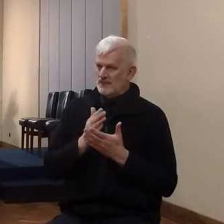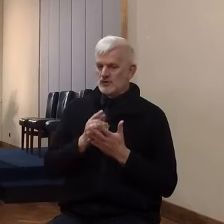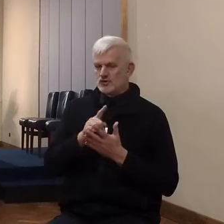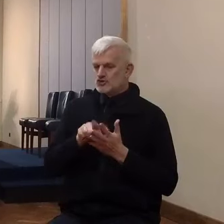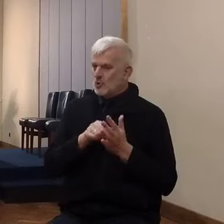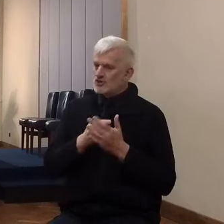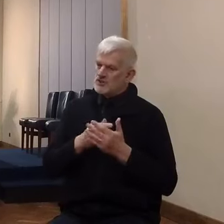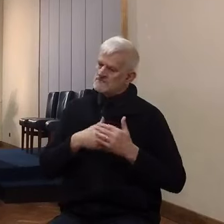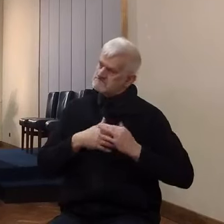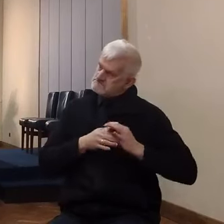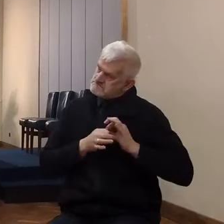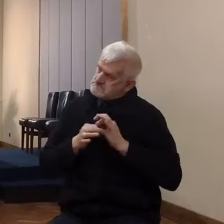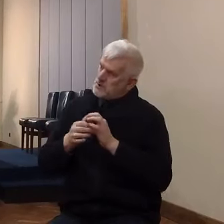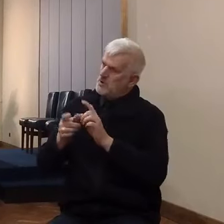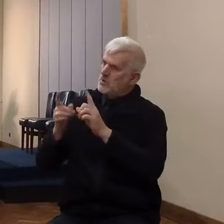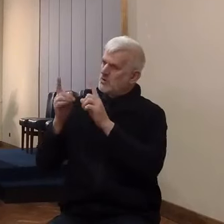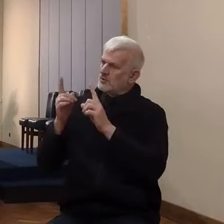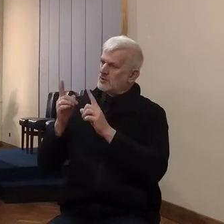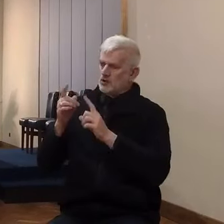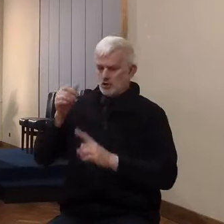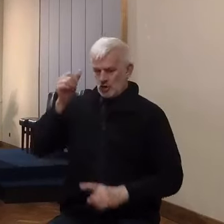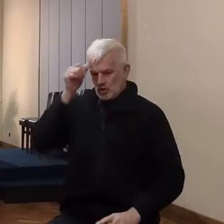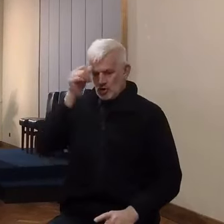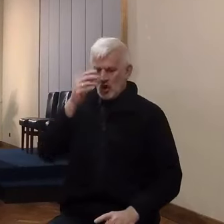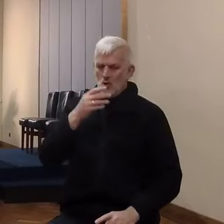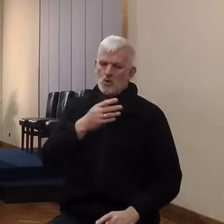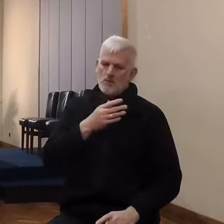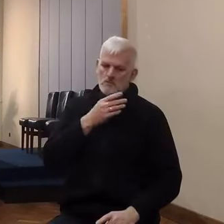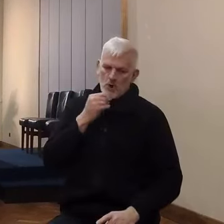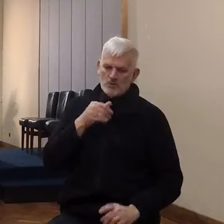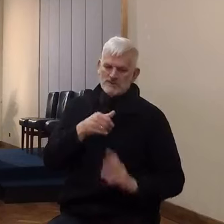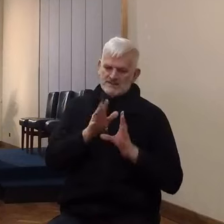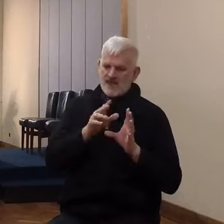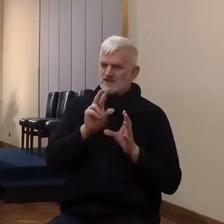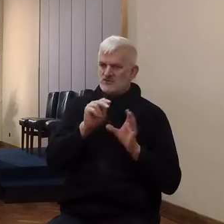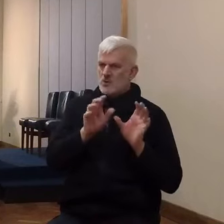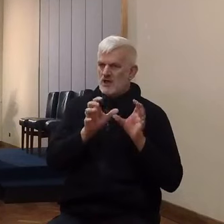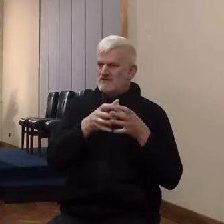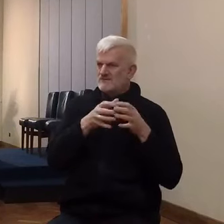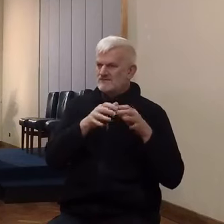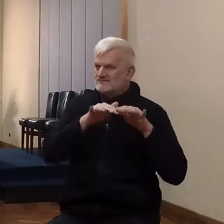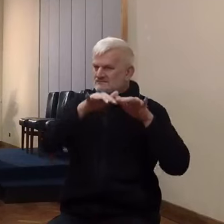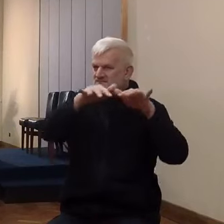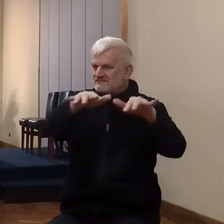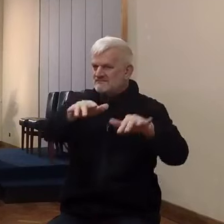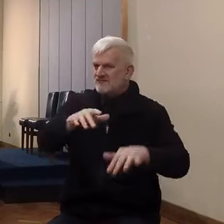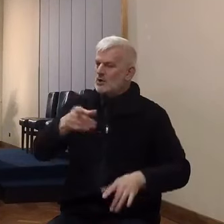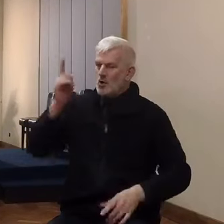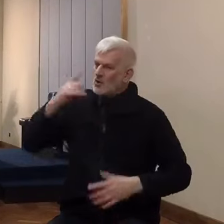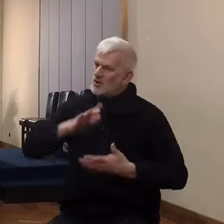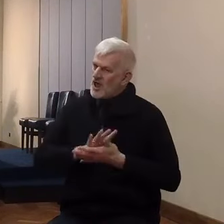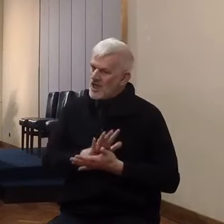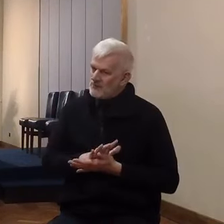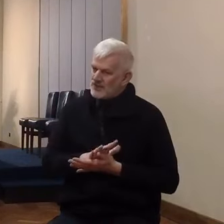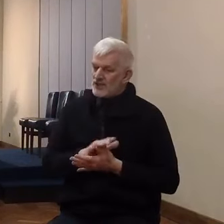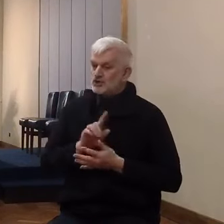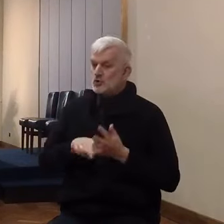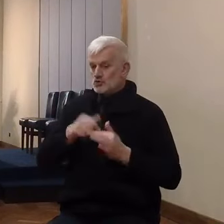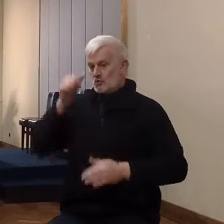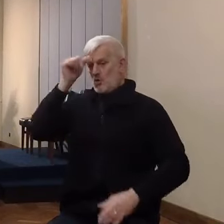the first spies really were displeasing to God. So he must have had a special guidance. And in the event,